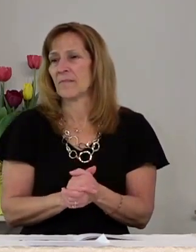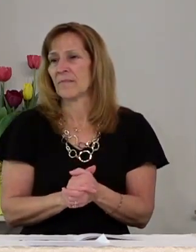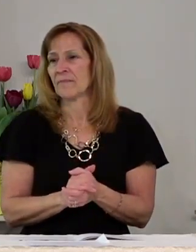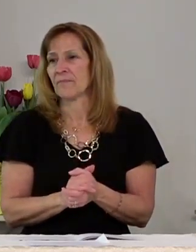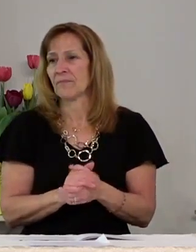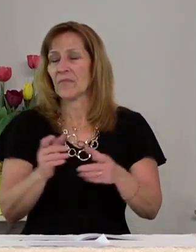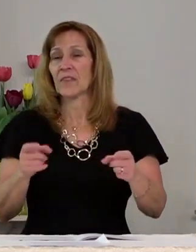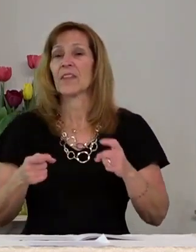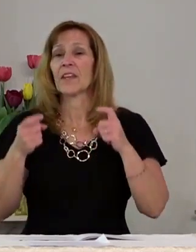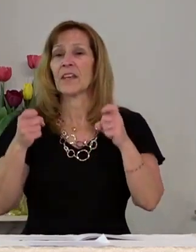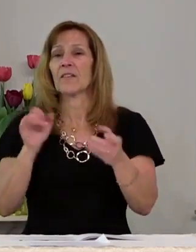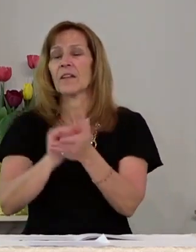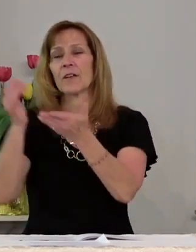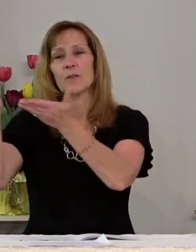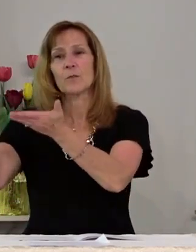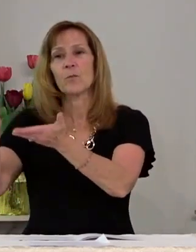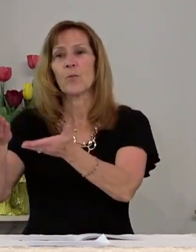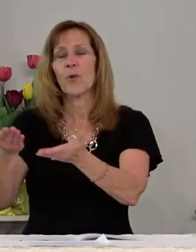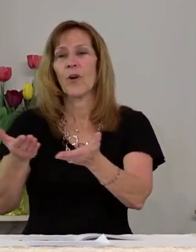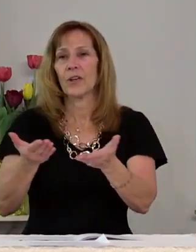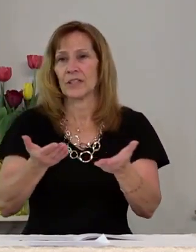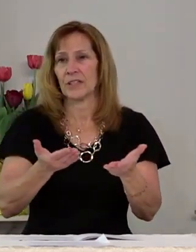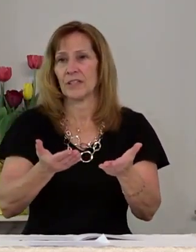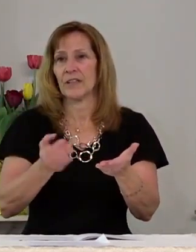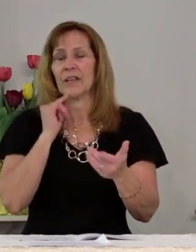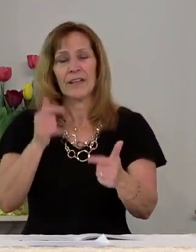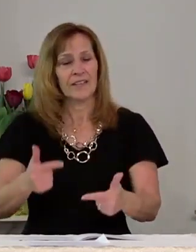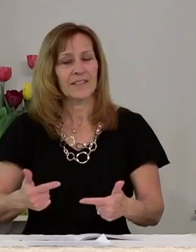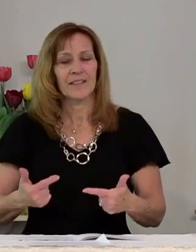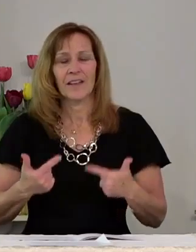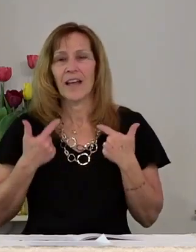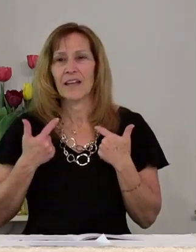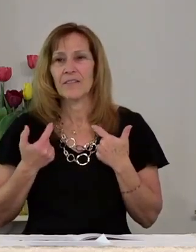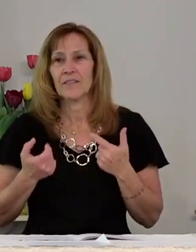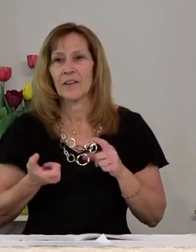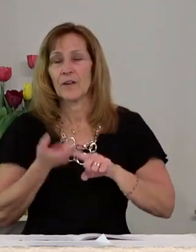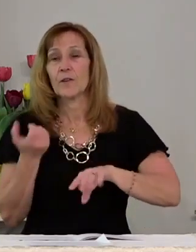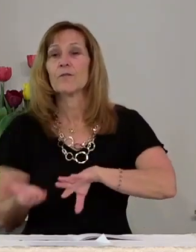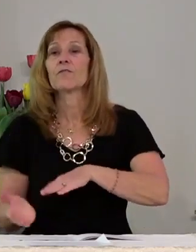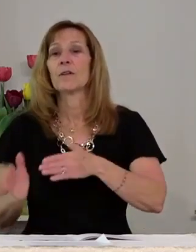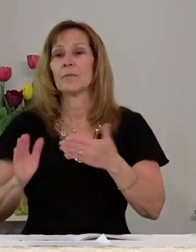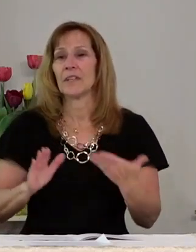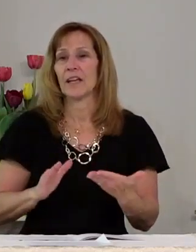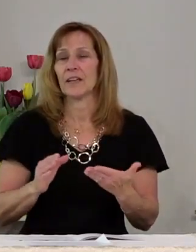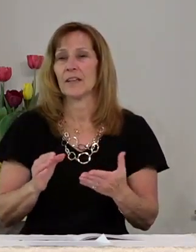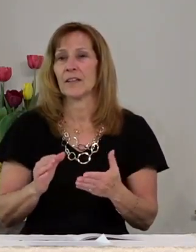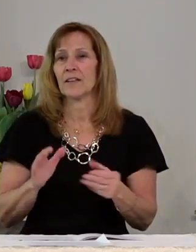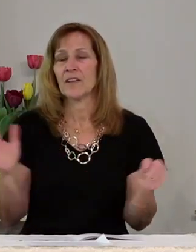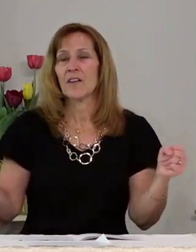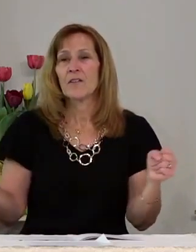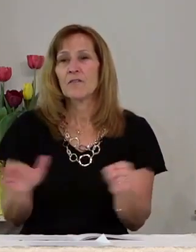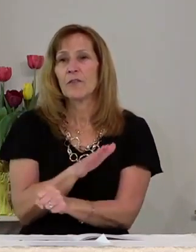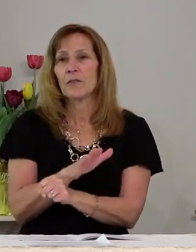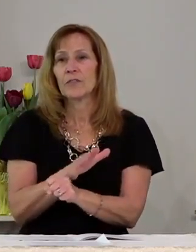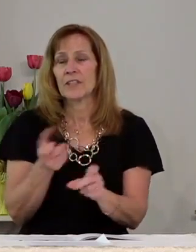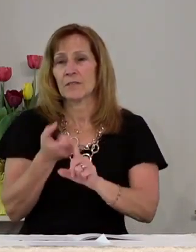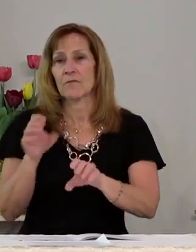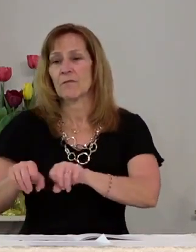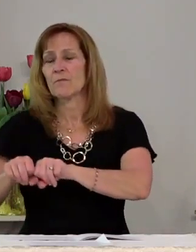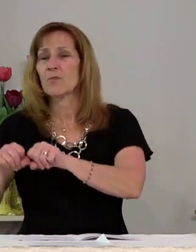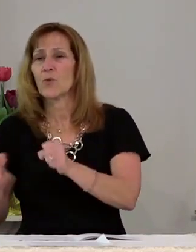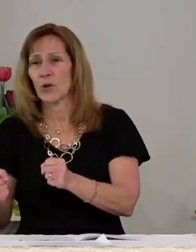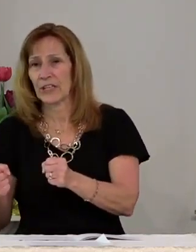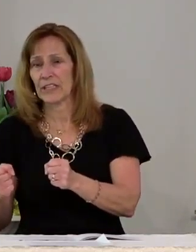the gift that is brought is life out of death wholeness out of brokenness